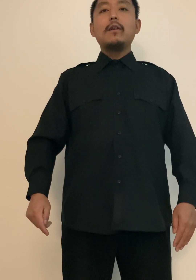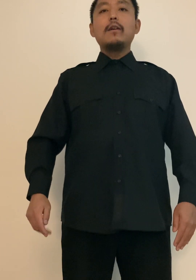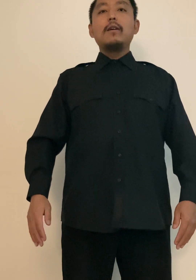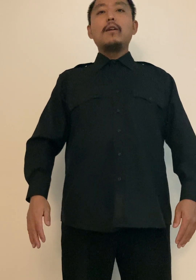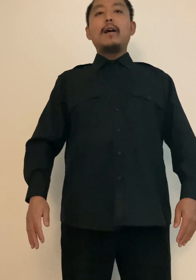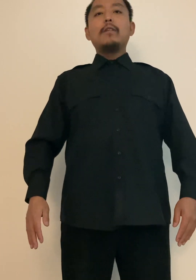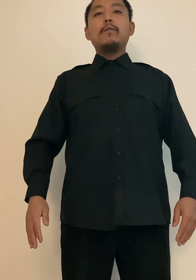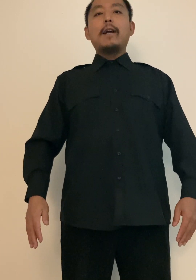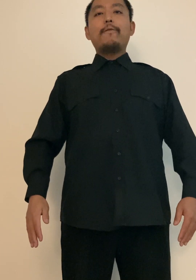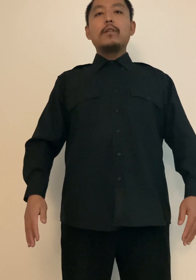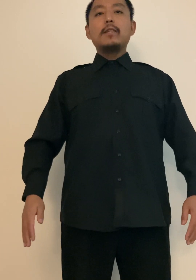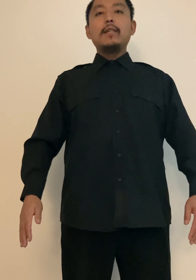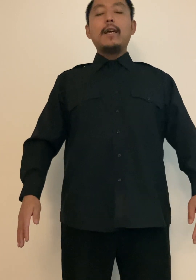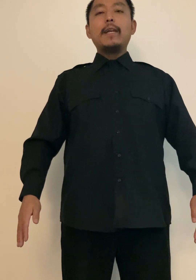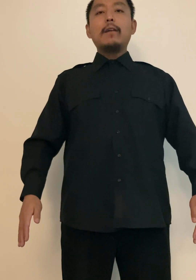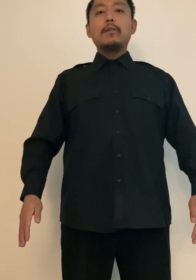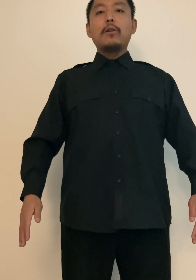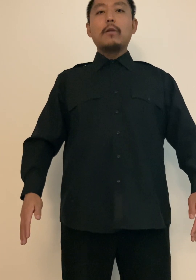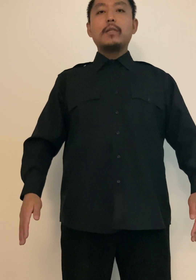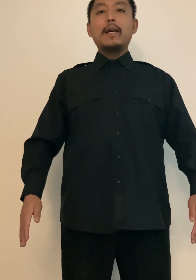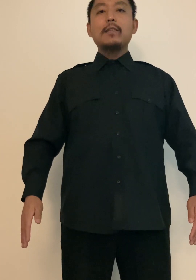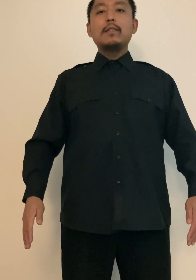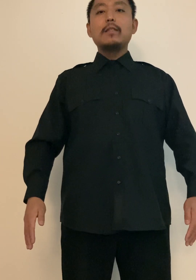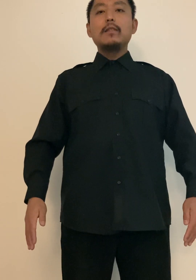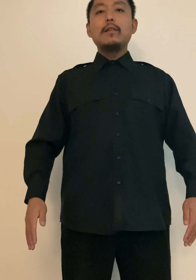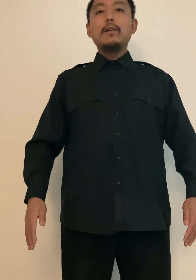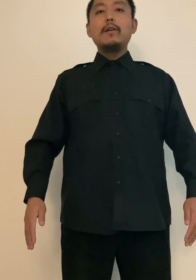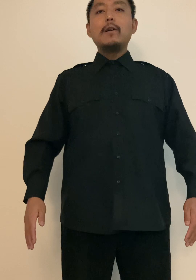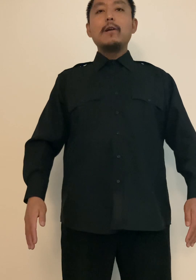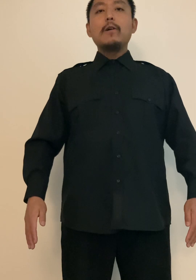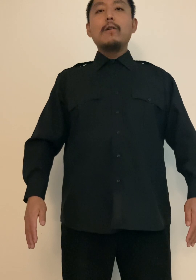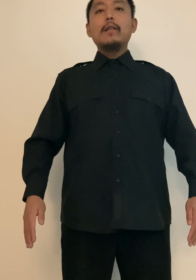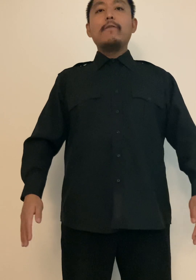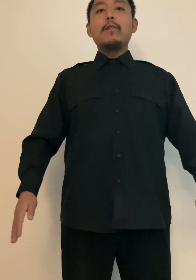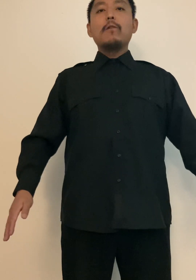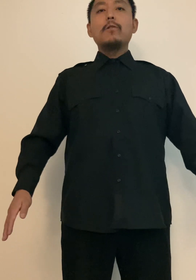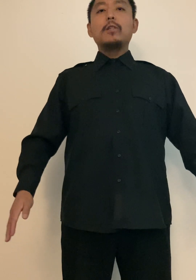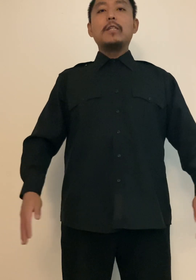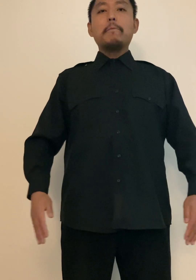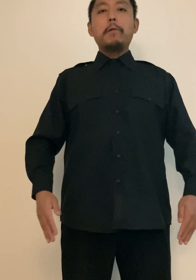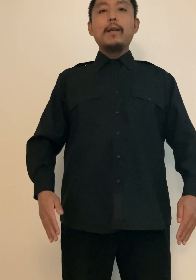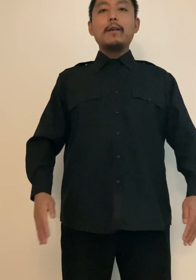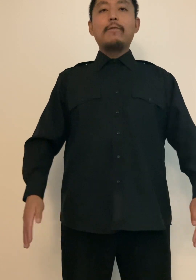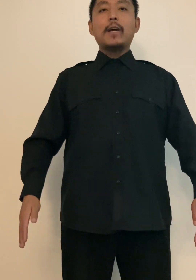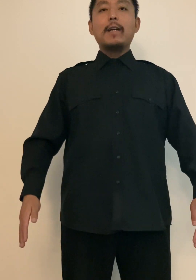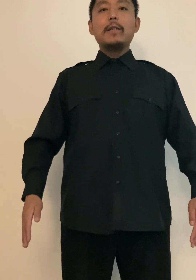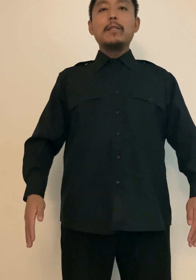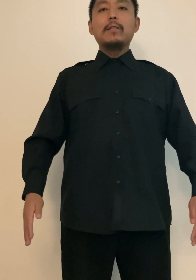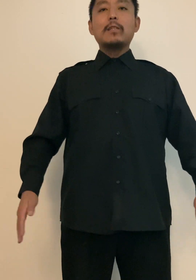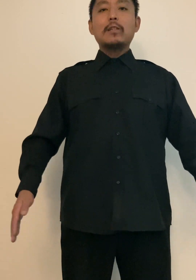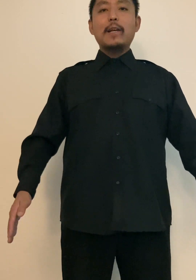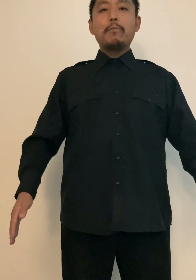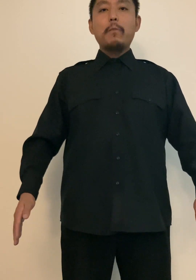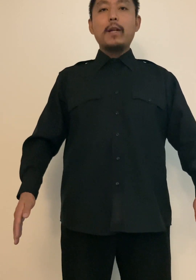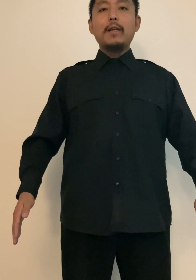I do not foresee any circumstance, even though Xi Jinping of China is disliked by many.